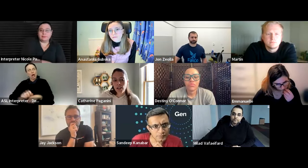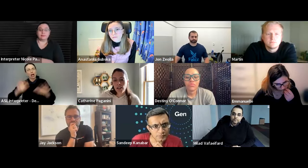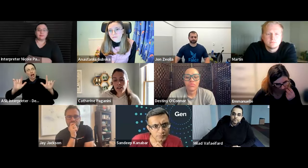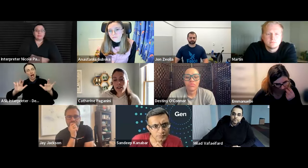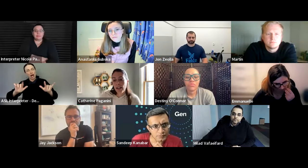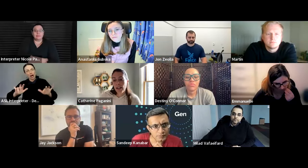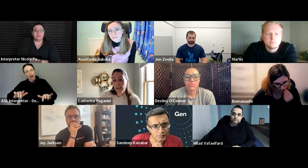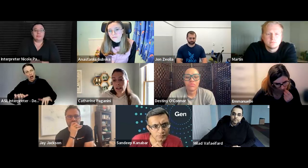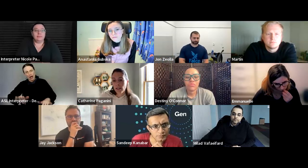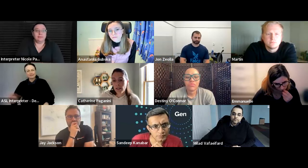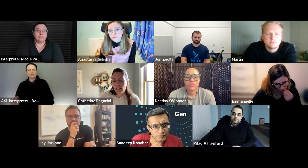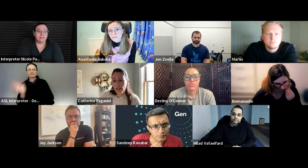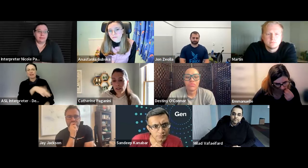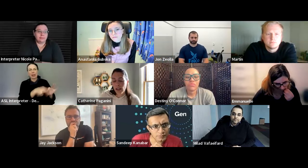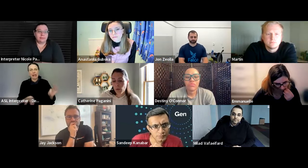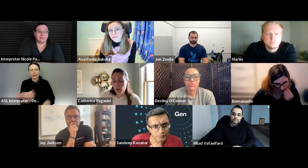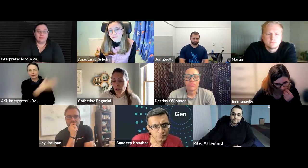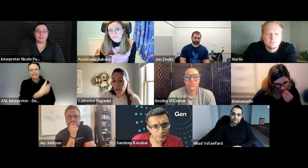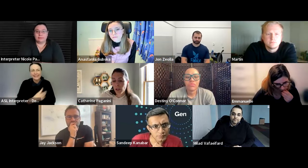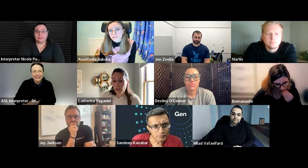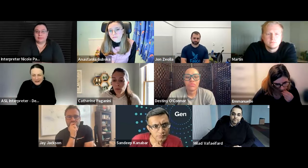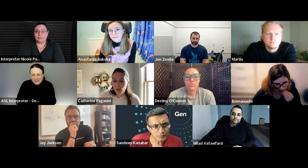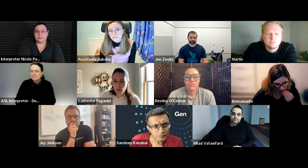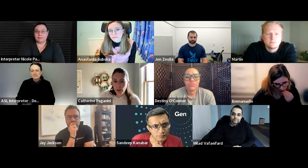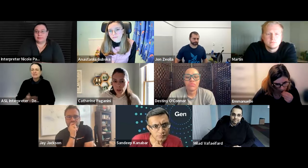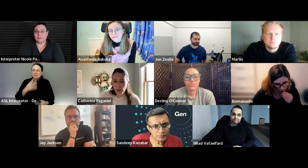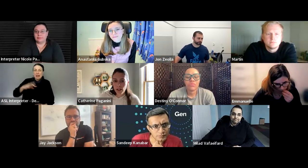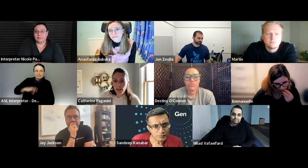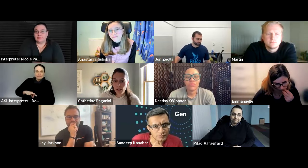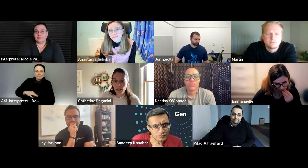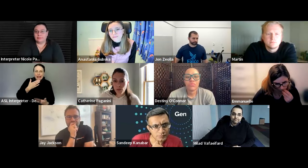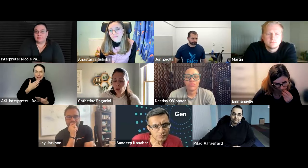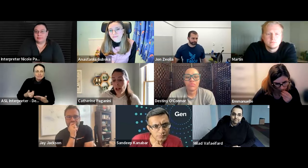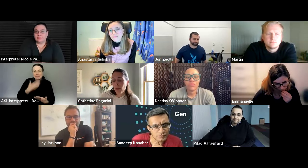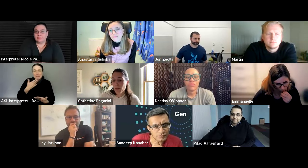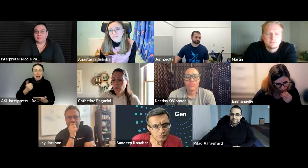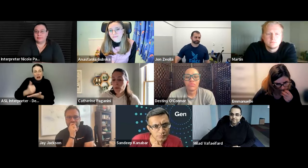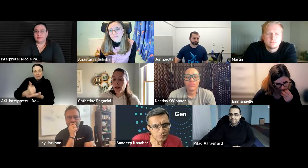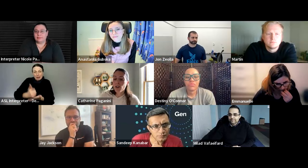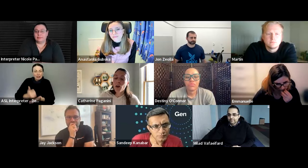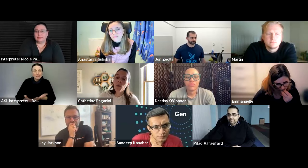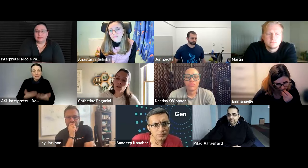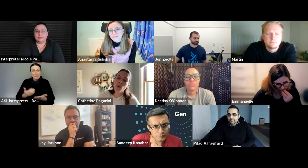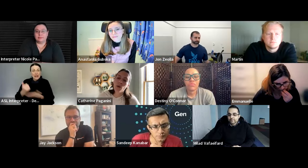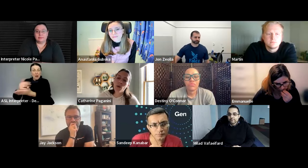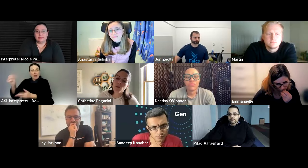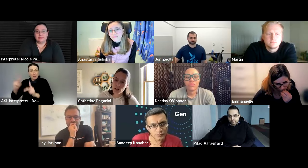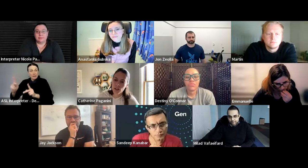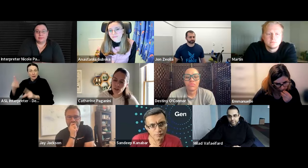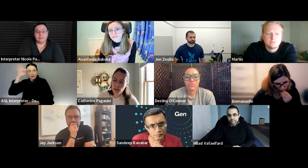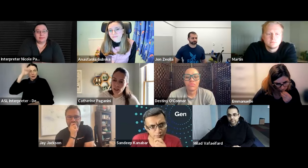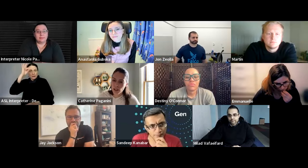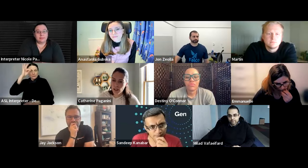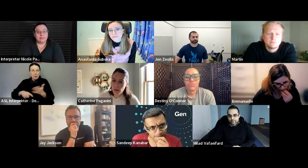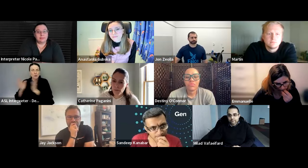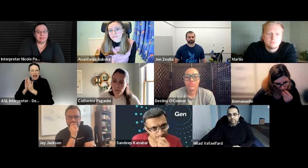so i think uh that that that that will be really helpful right uh it will also help other people who may not know what to